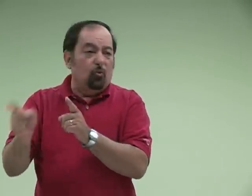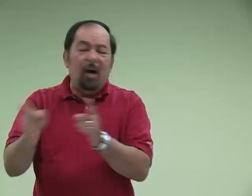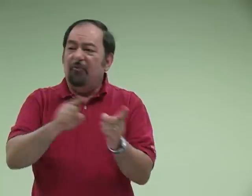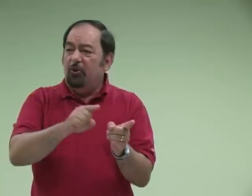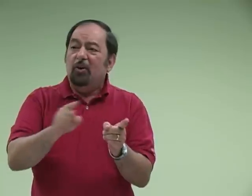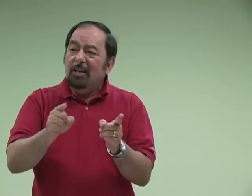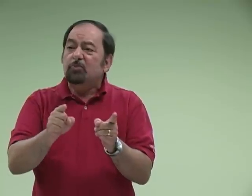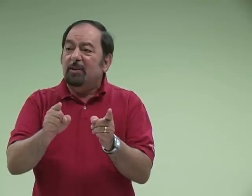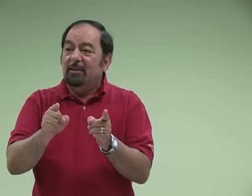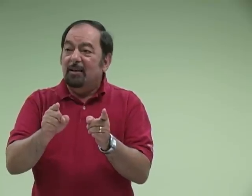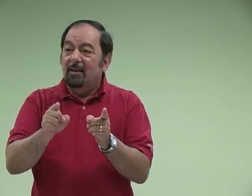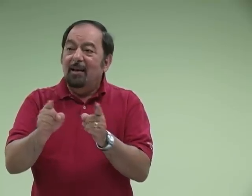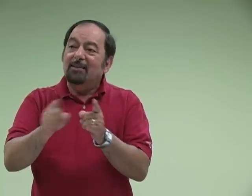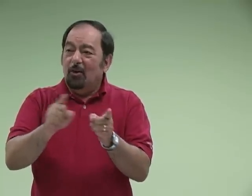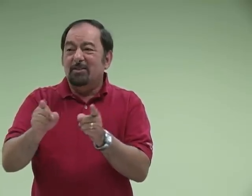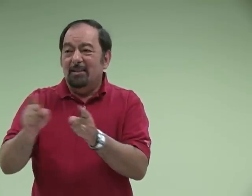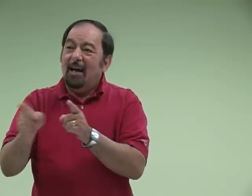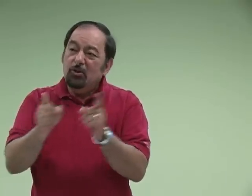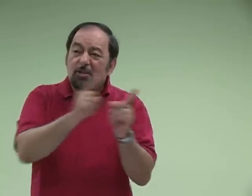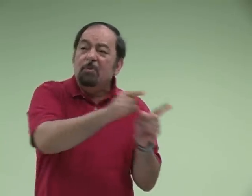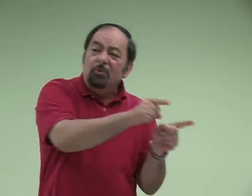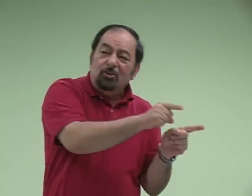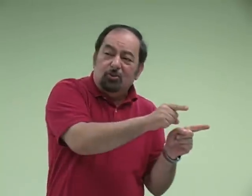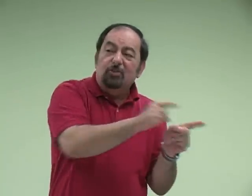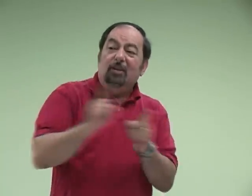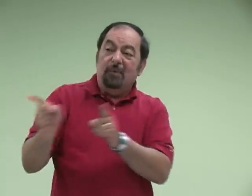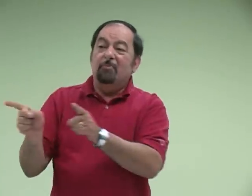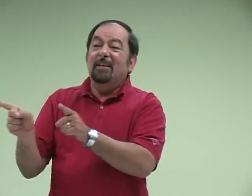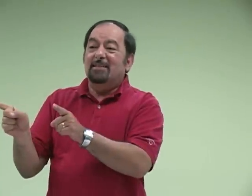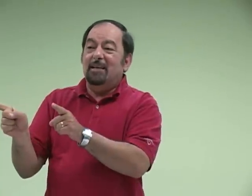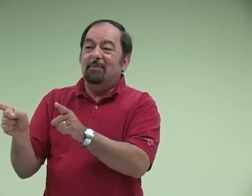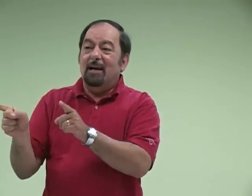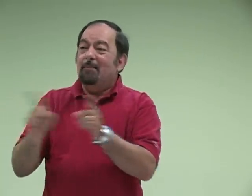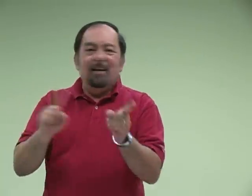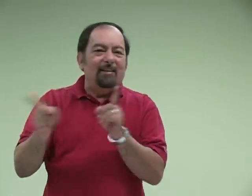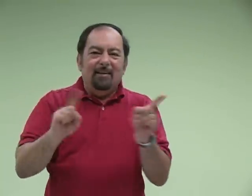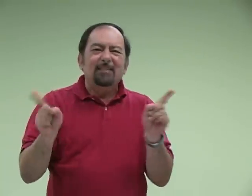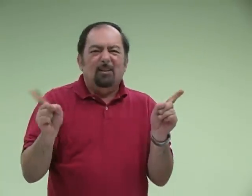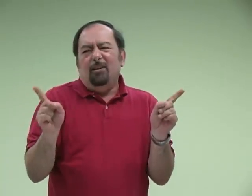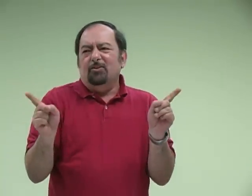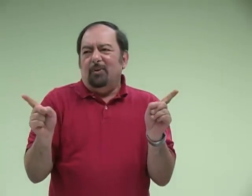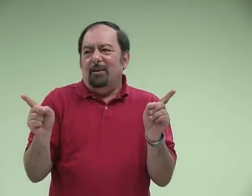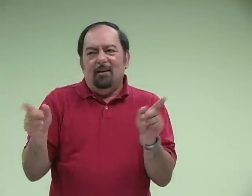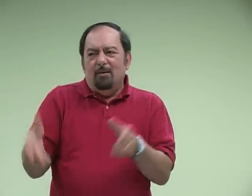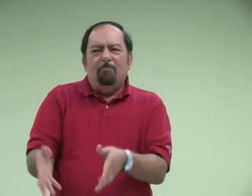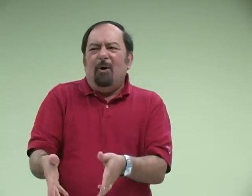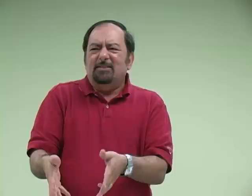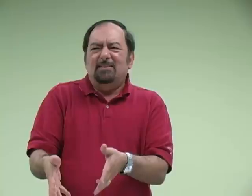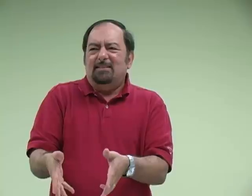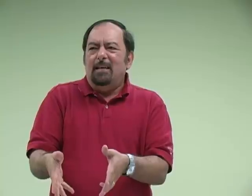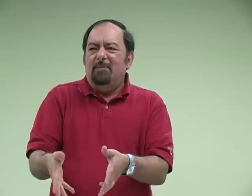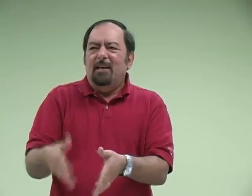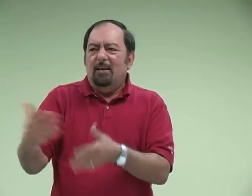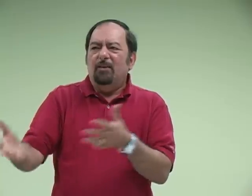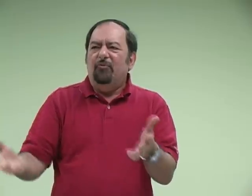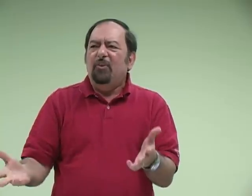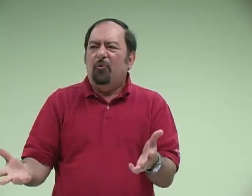your wife or your husband. The Lord said, are you sleeping with the church and loving me at the same time? That's adultery. Paul says the same thing. Free